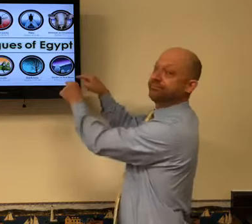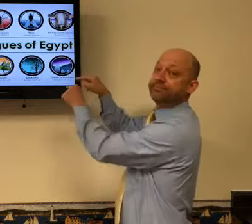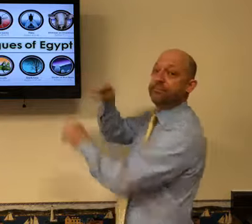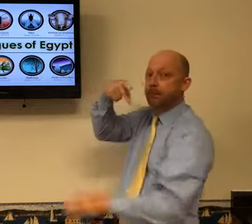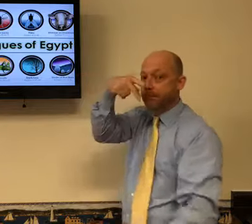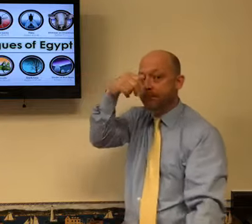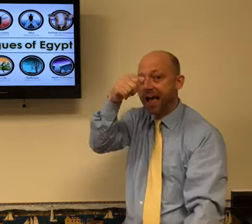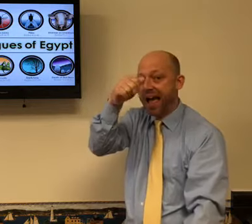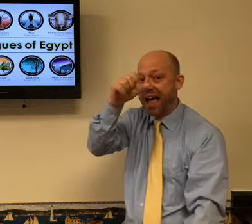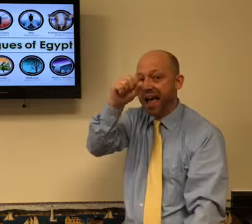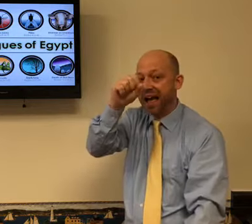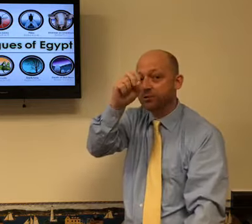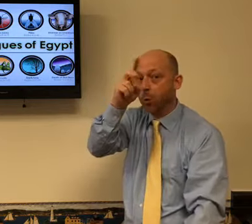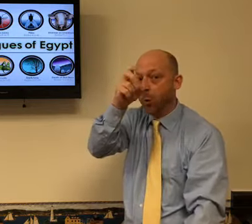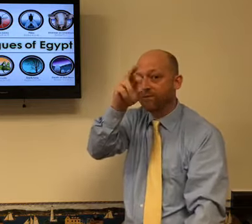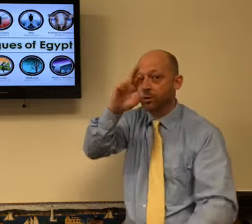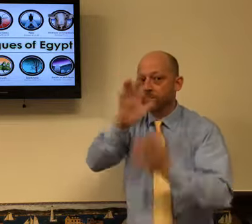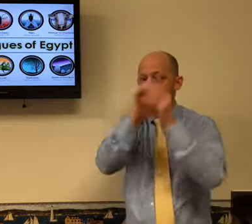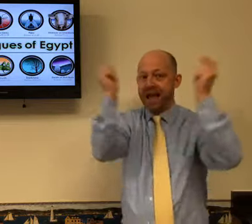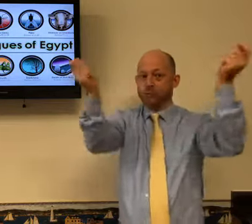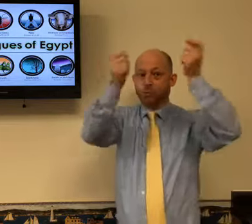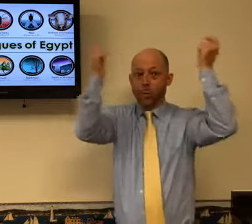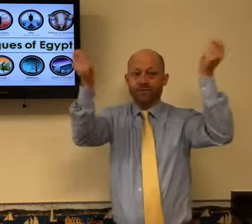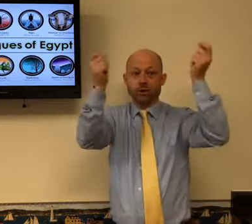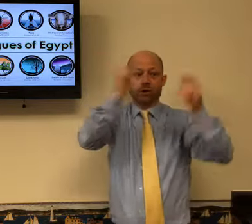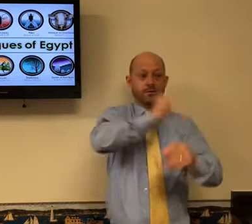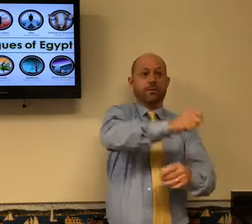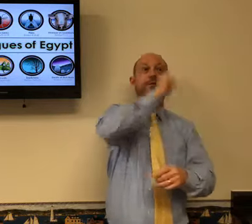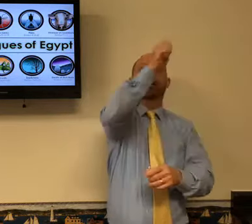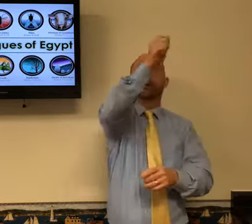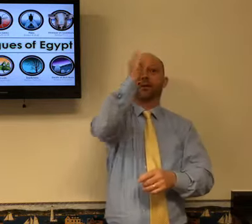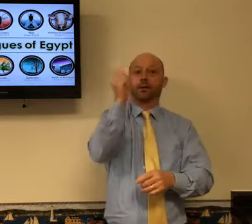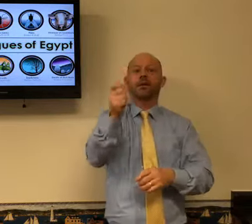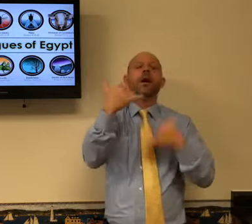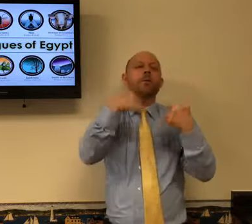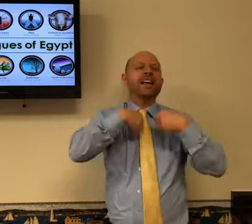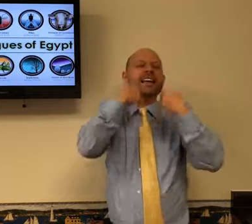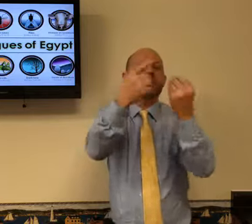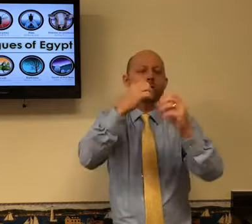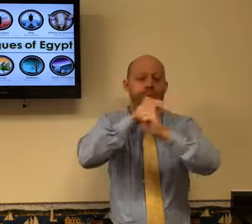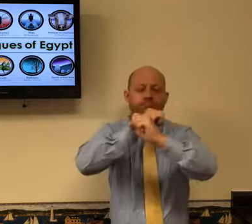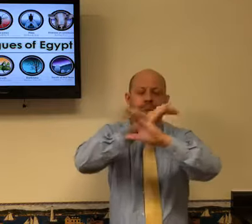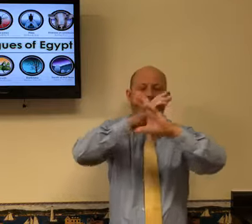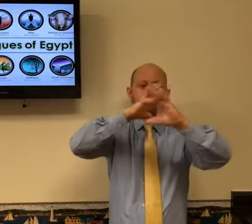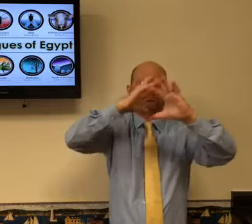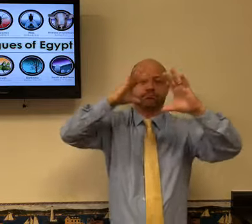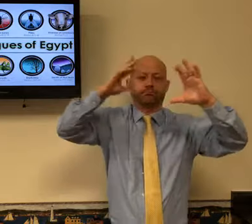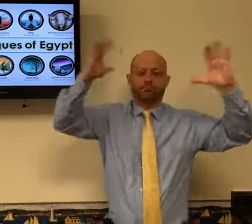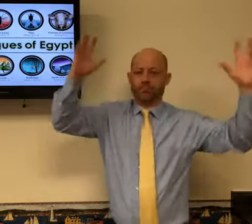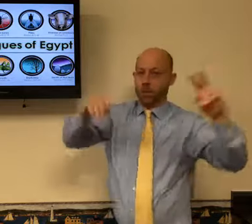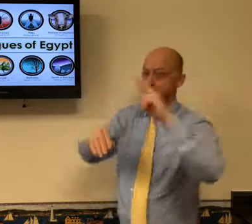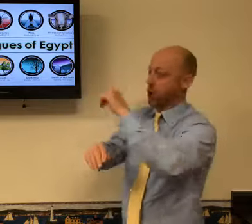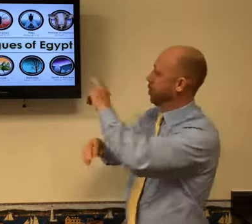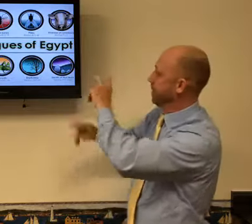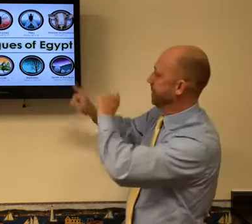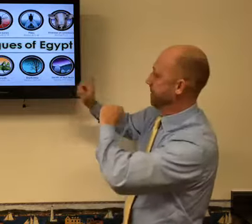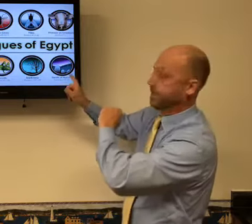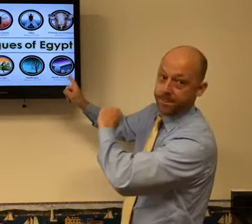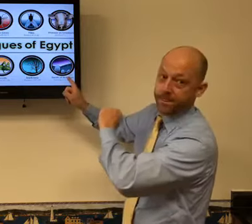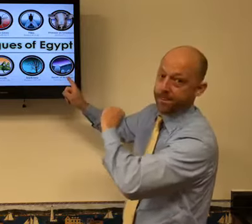And I want to talk about today, uh, the Passover resurrection. That's what today is about, uh, where the Jews had to put the blood